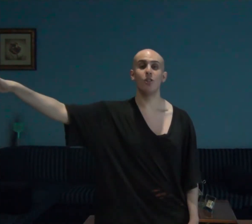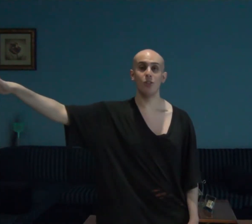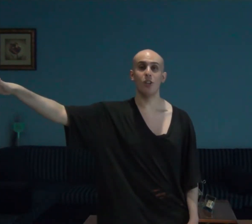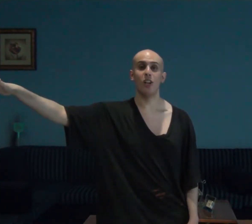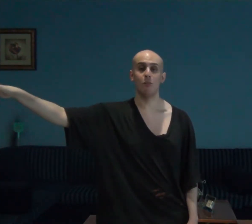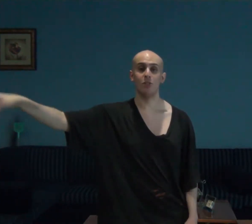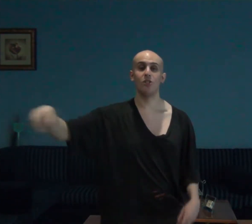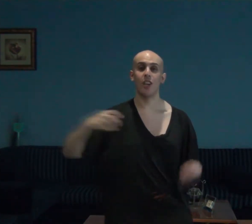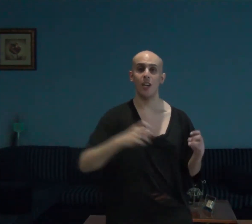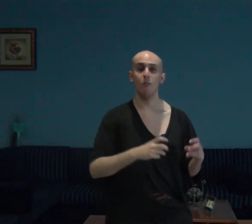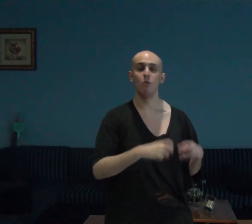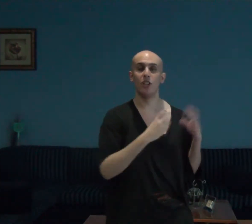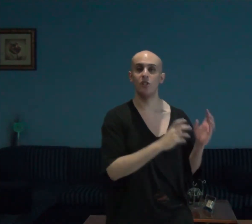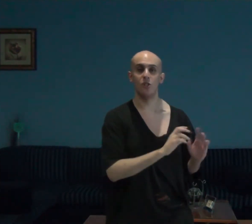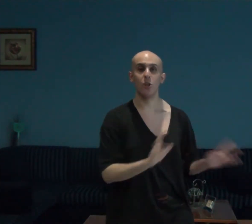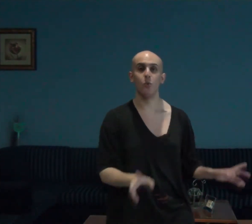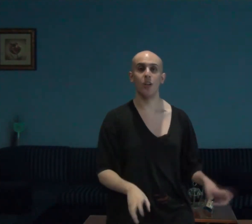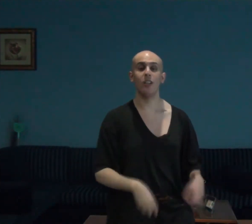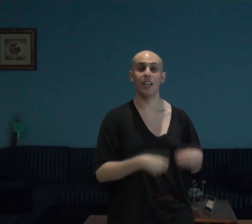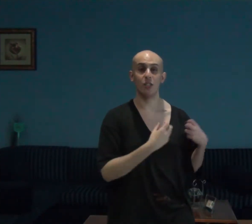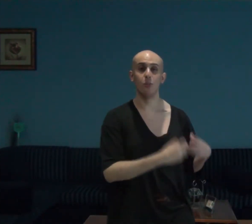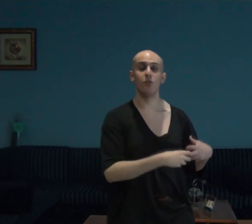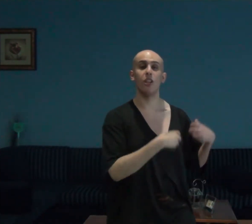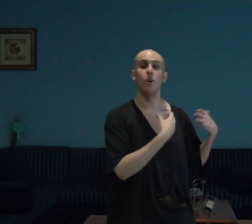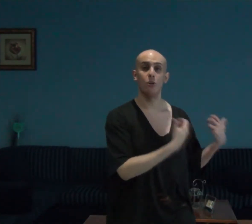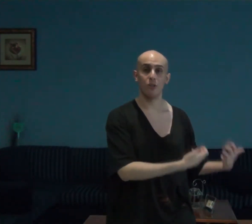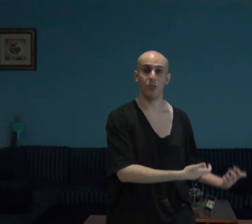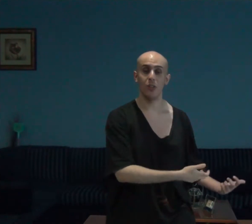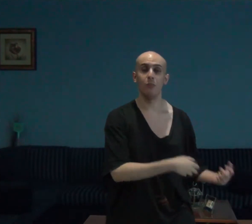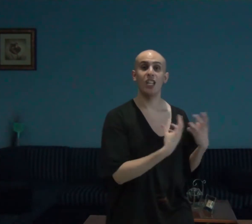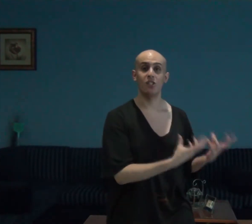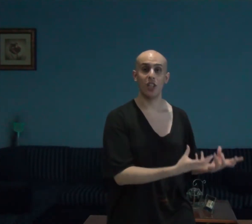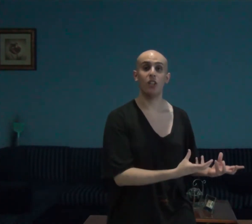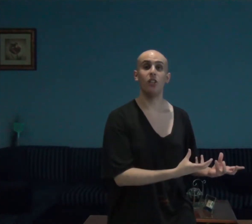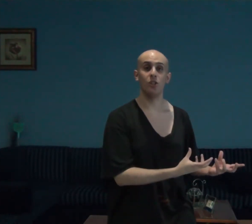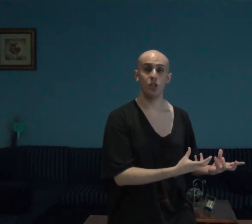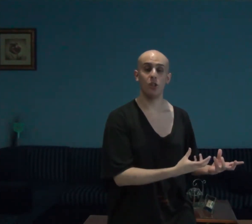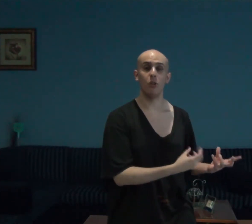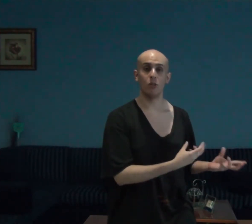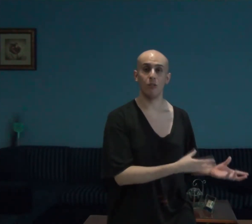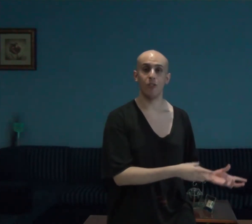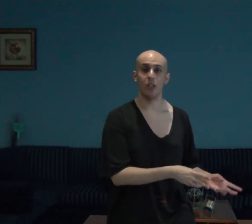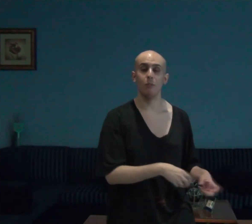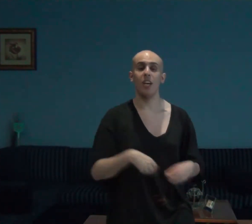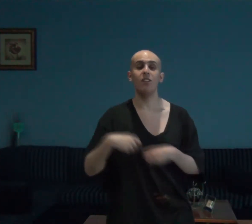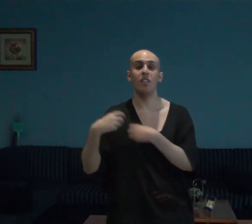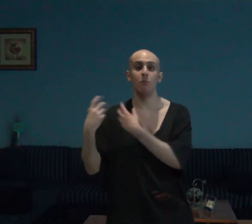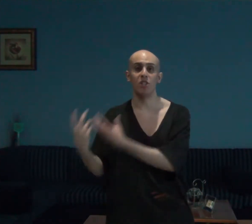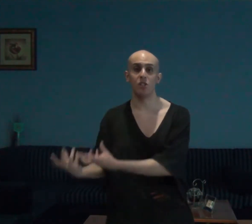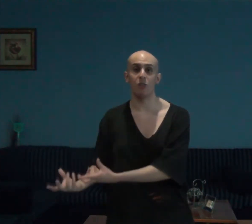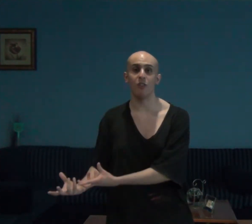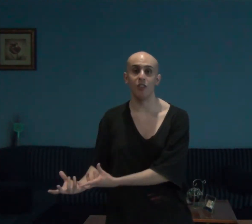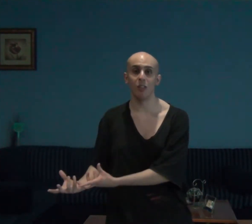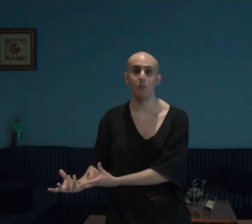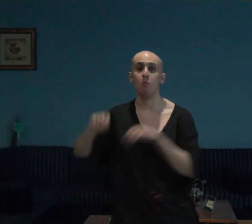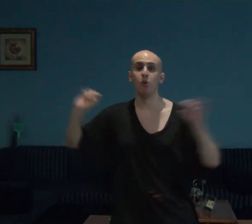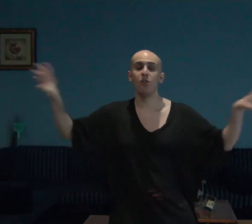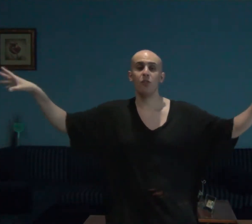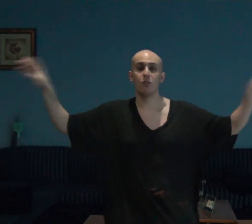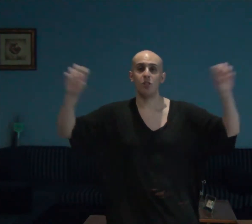gold harbour's cam worked so well as both a horror film a psychological horror film and a mystery film both of those